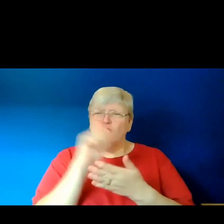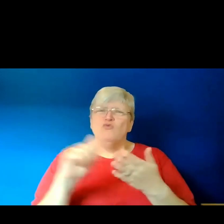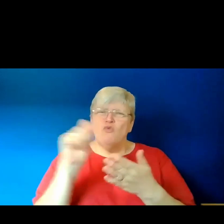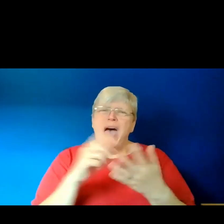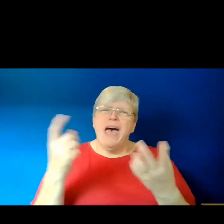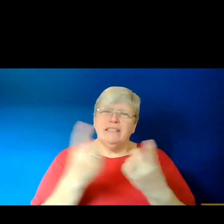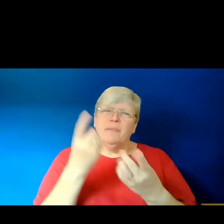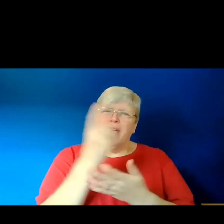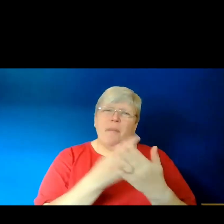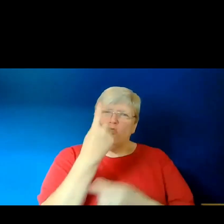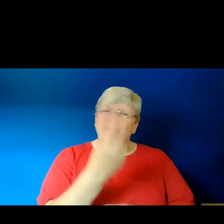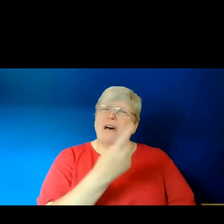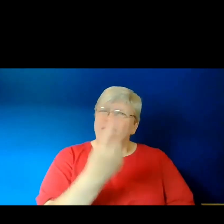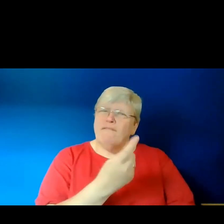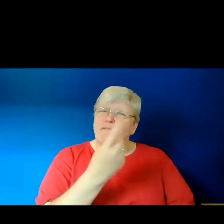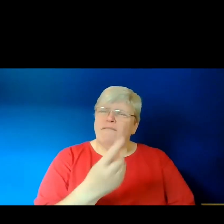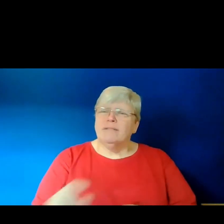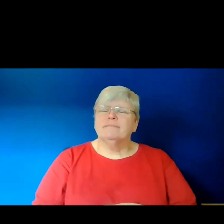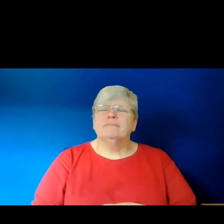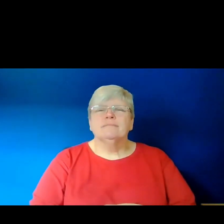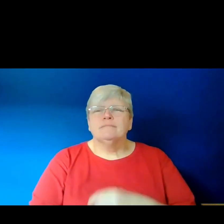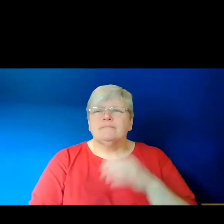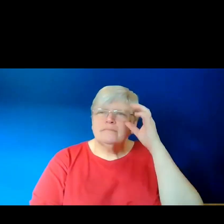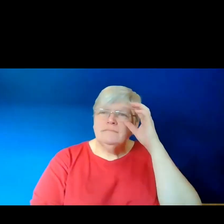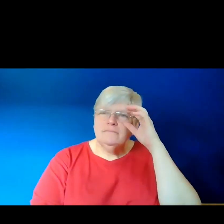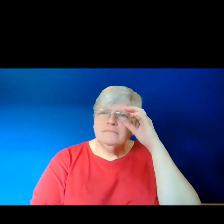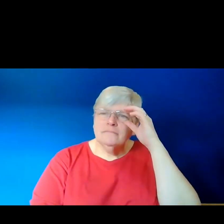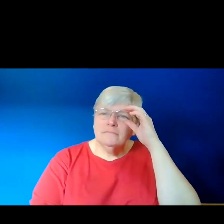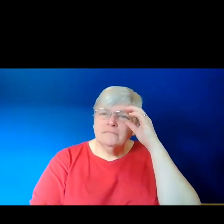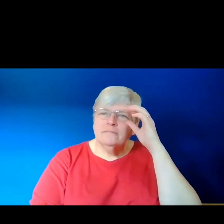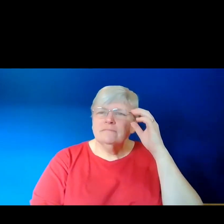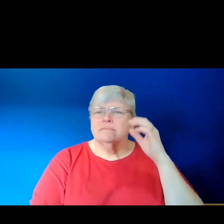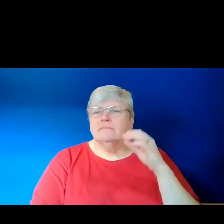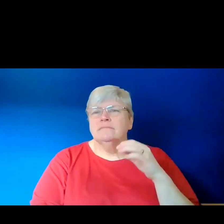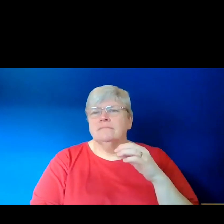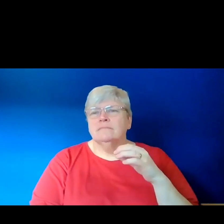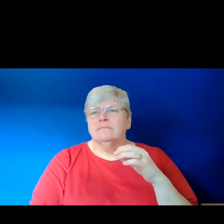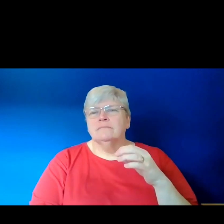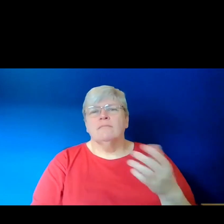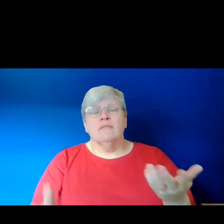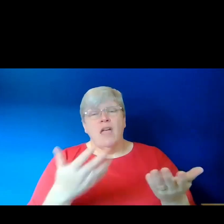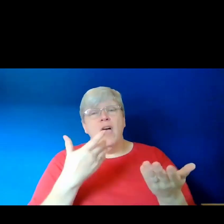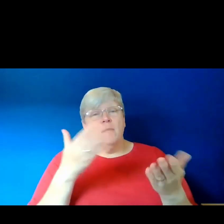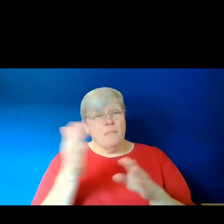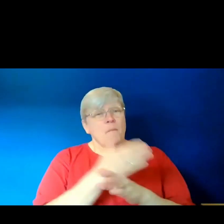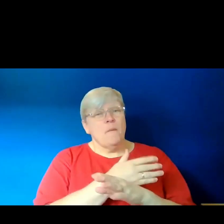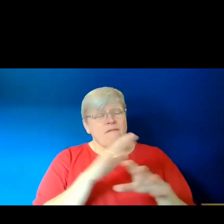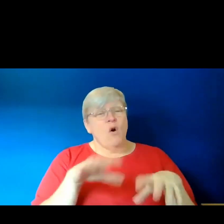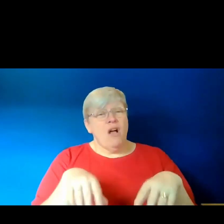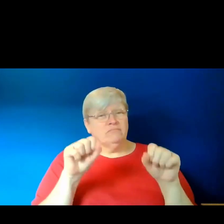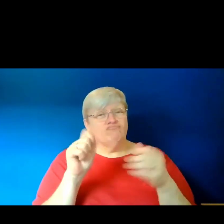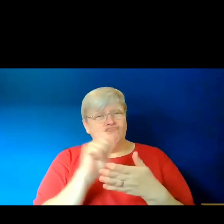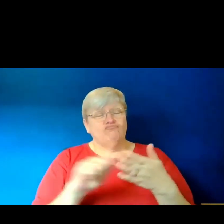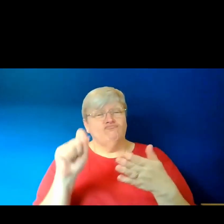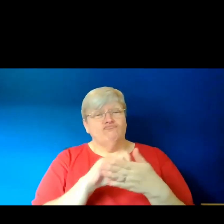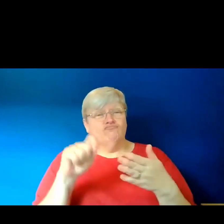reflected that. But anyway, before I started writing, I consulted the very scarce historical